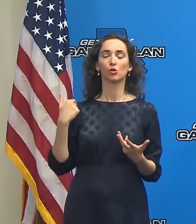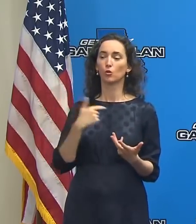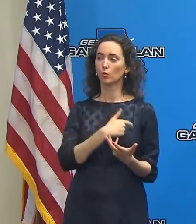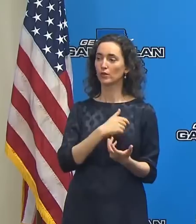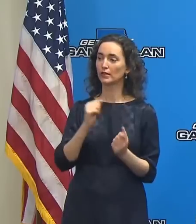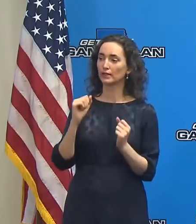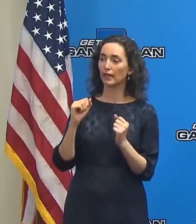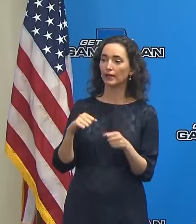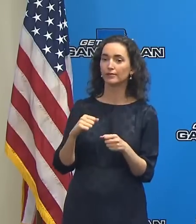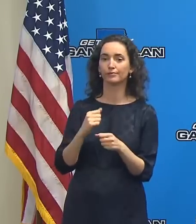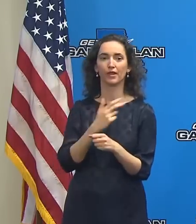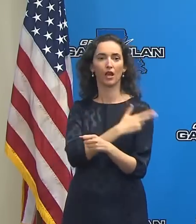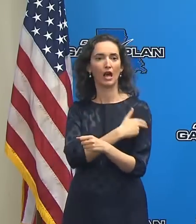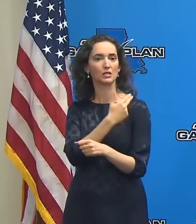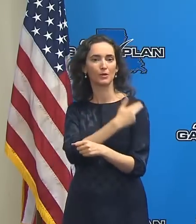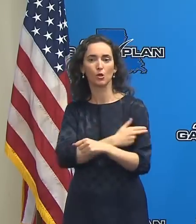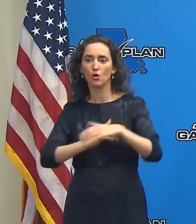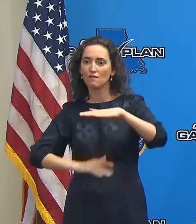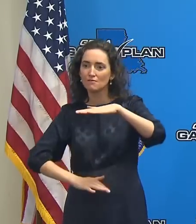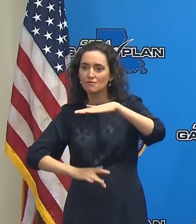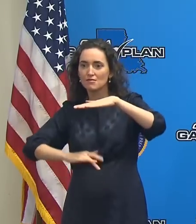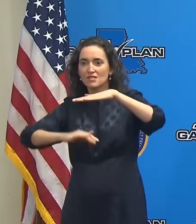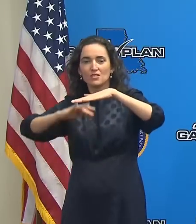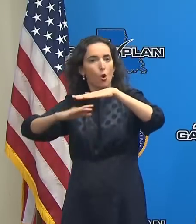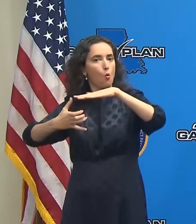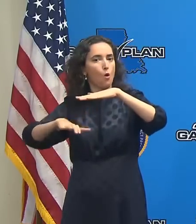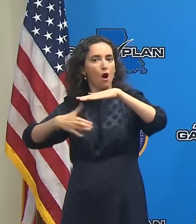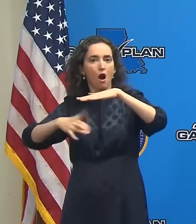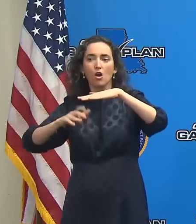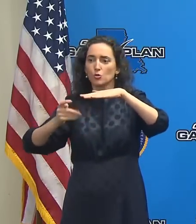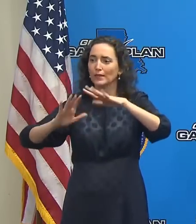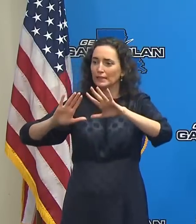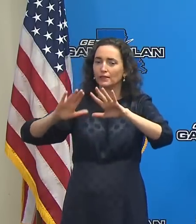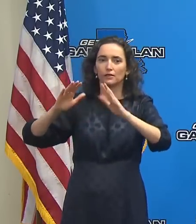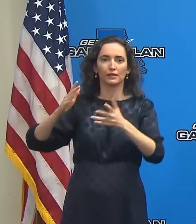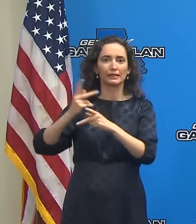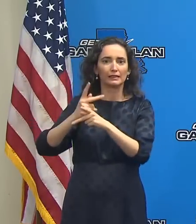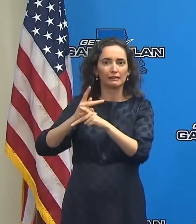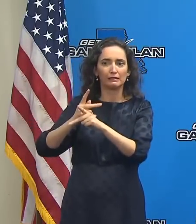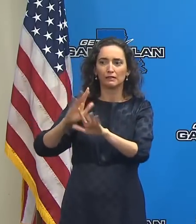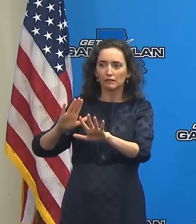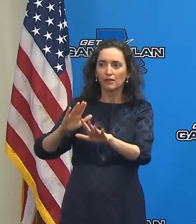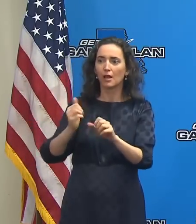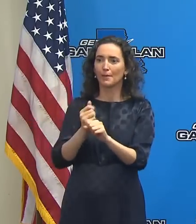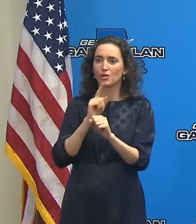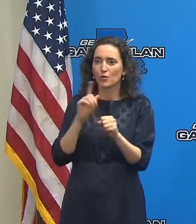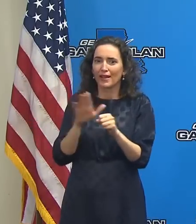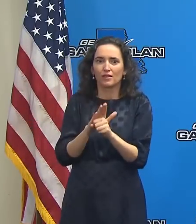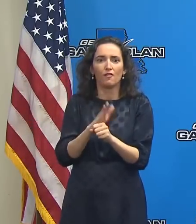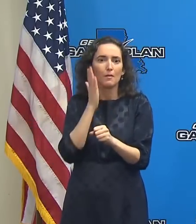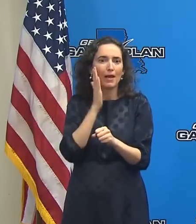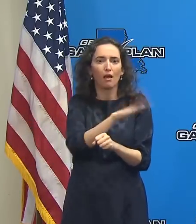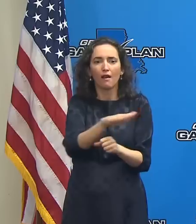much hospital capacity as possible to deliver lifesaving care.